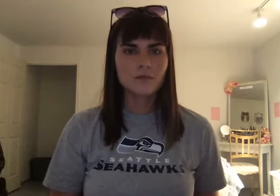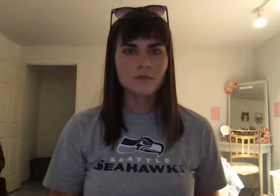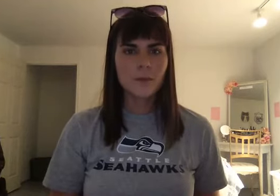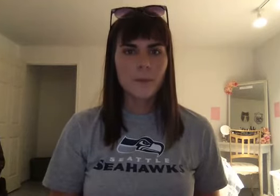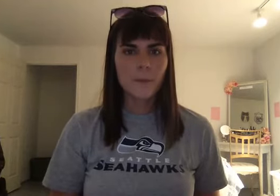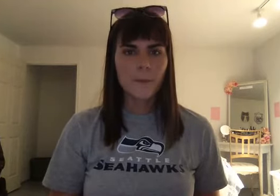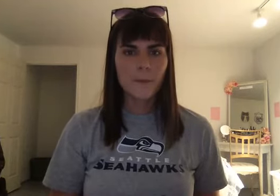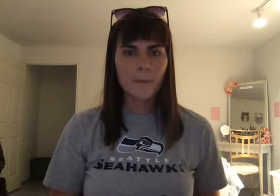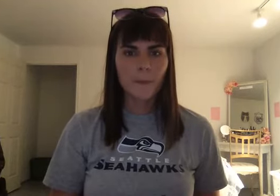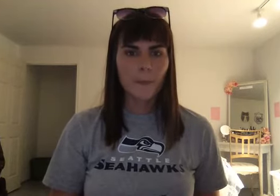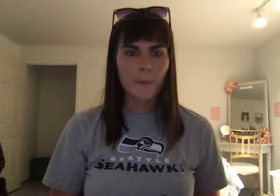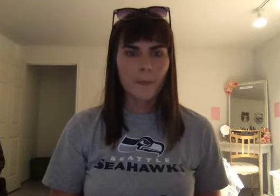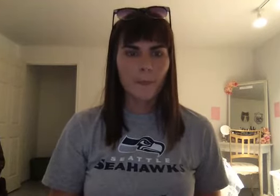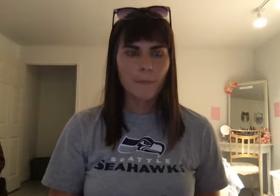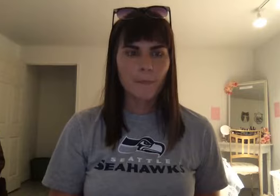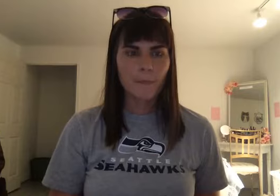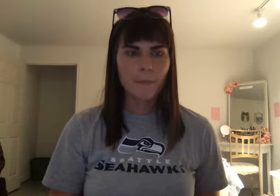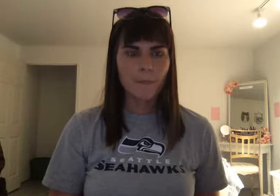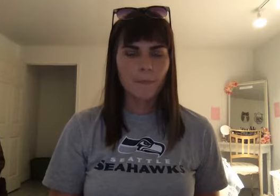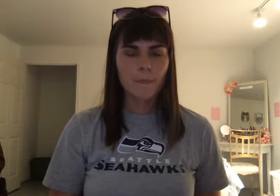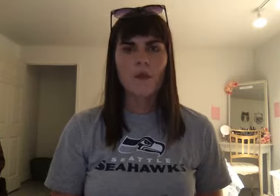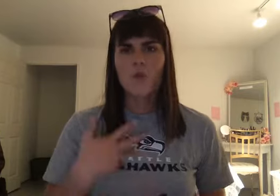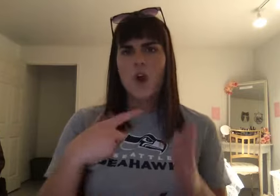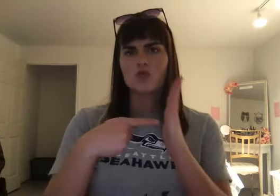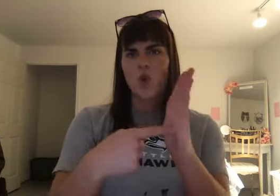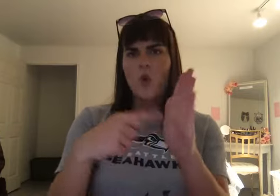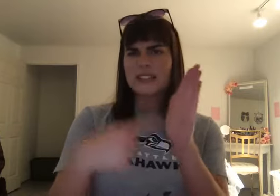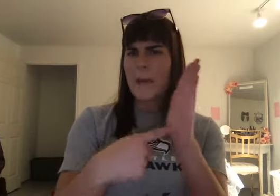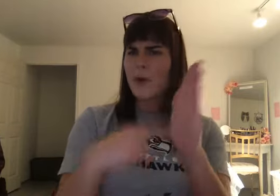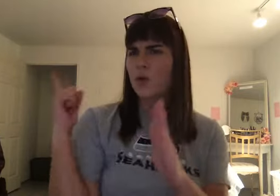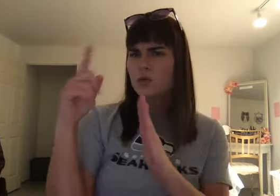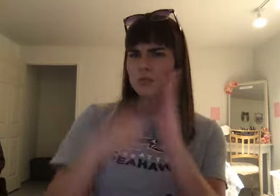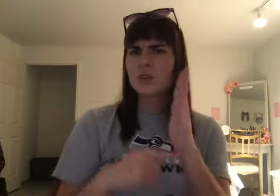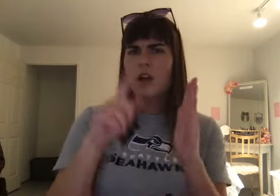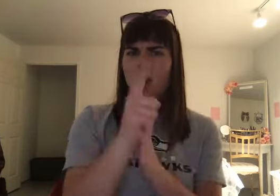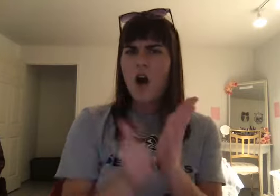An example. Some of these. Hammurabi's Law. And I want you. To look at. 196. 196.